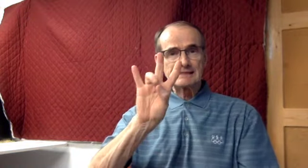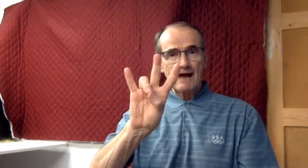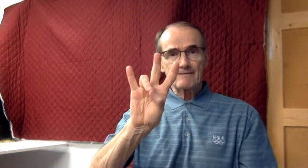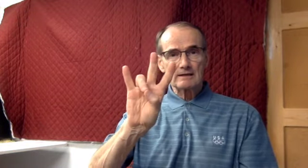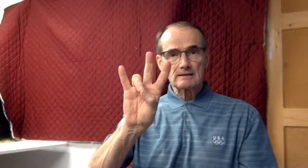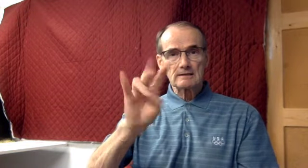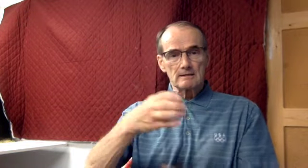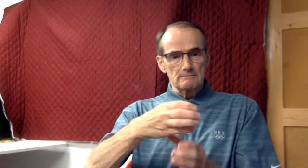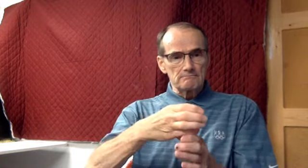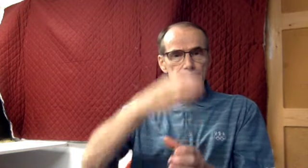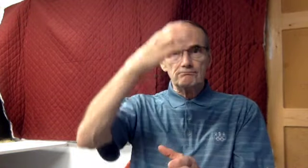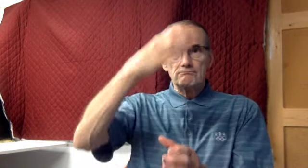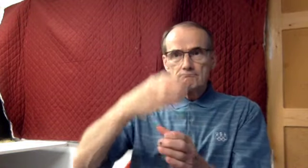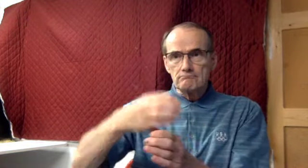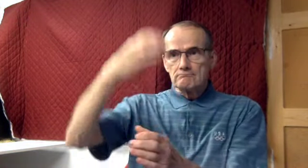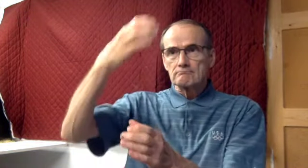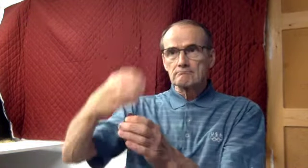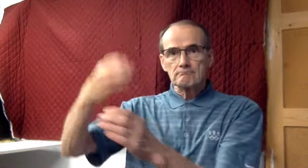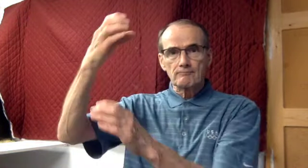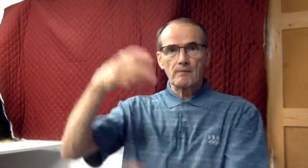She has set up her seven columns.